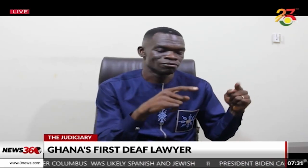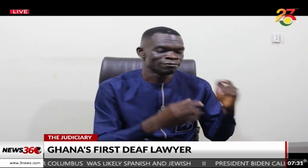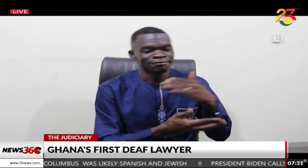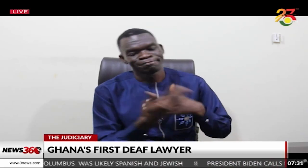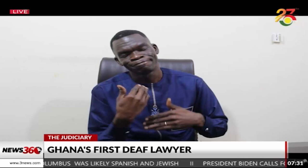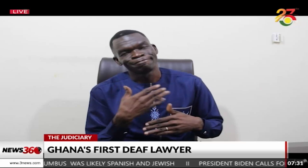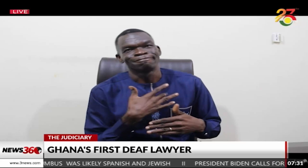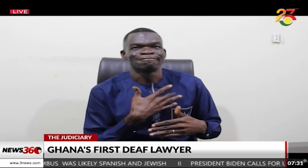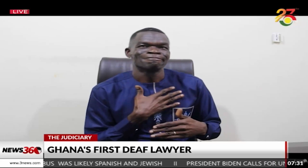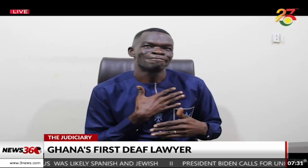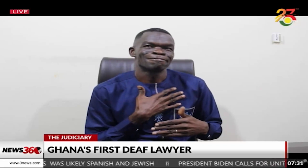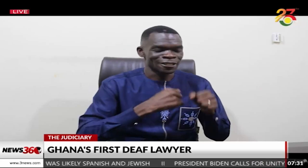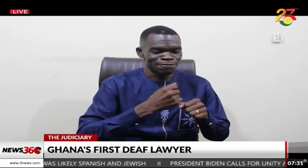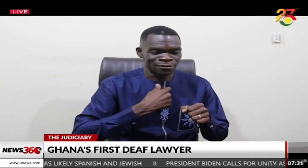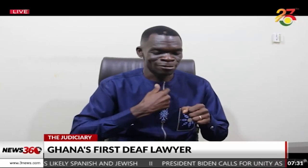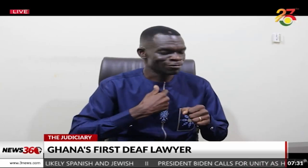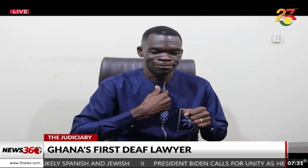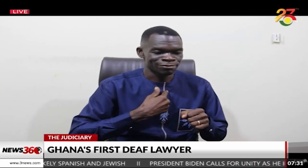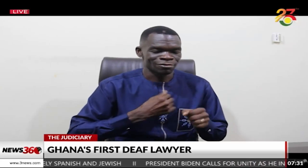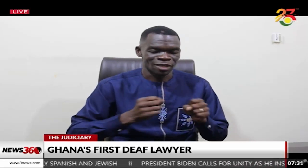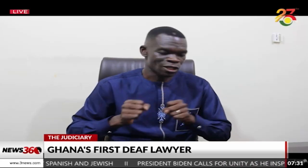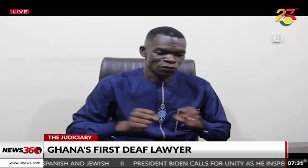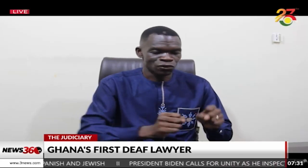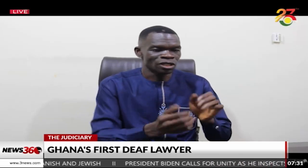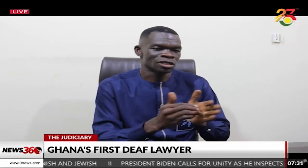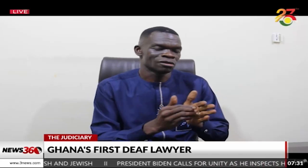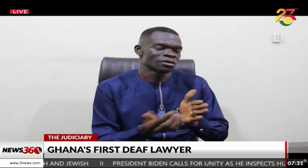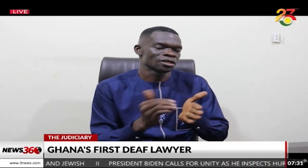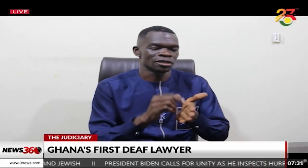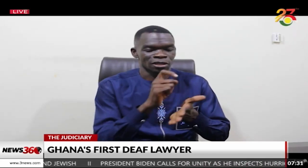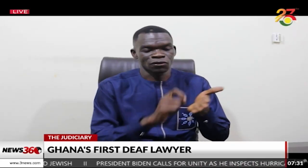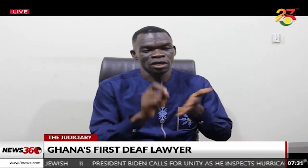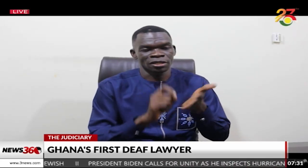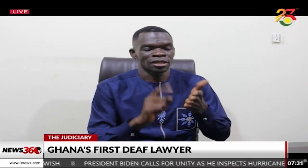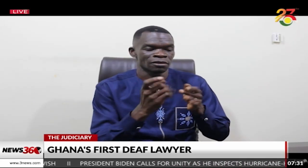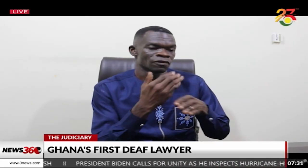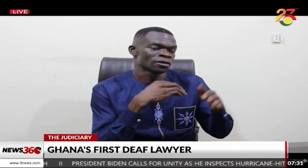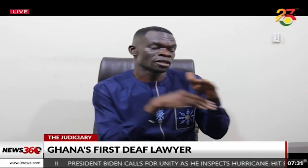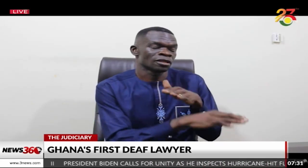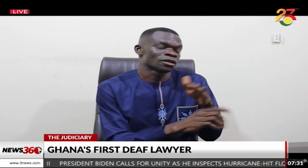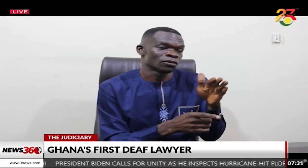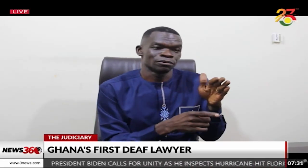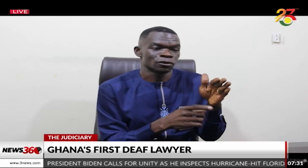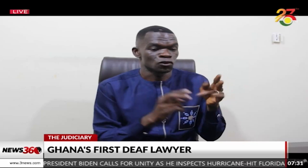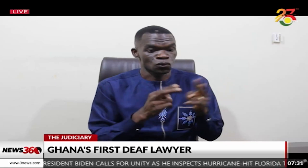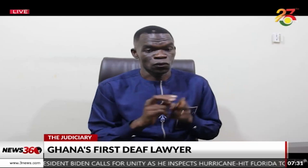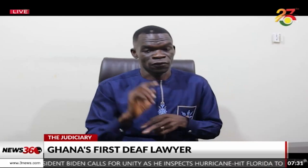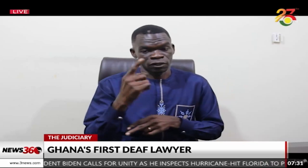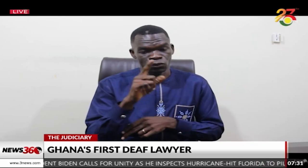it wasn't successful. So the following year, I said, no, let me go back, change my strategy, and rewrite again. I wrote the second time,